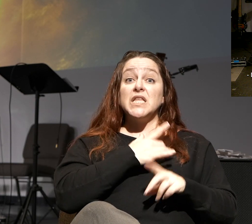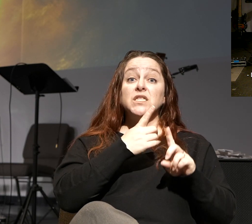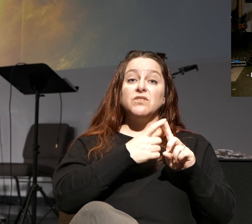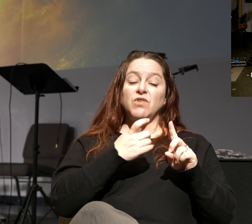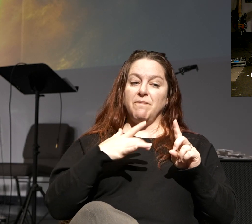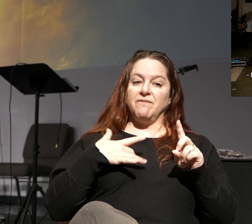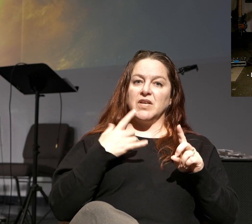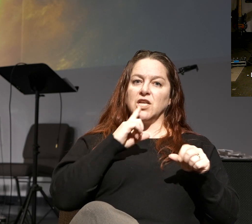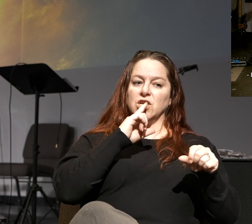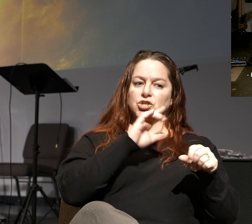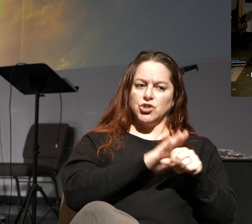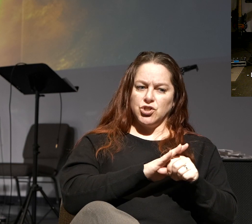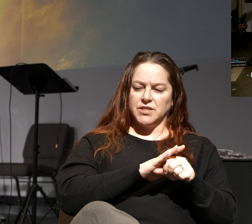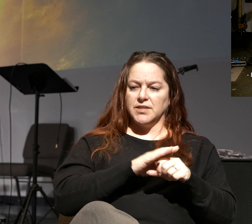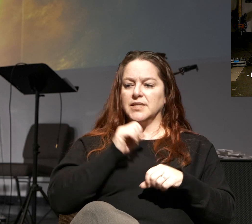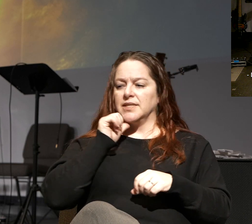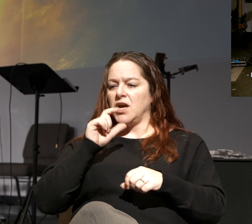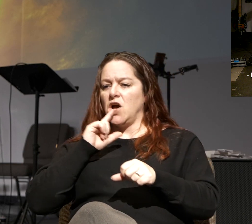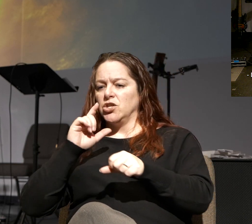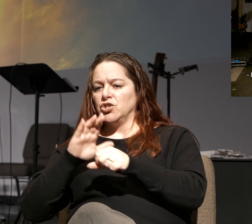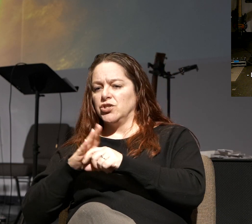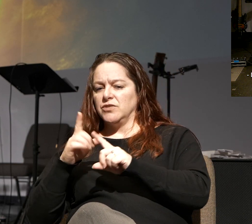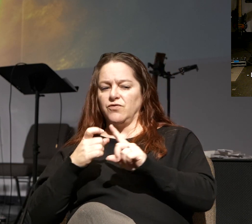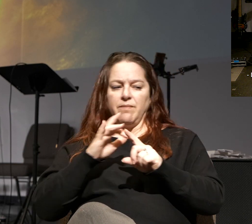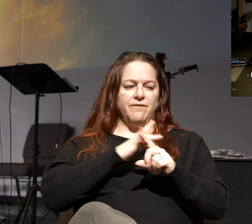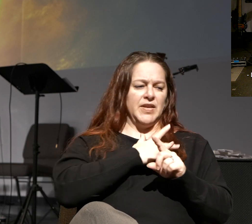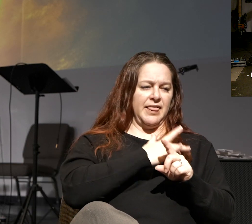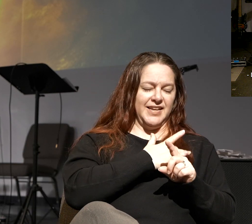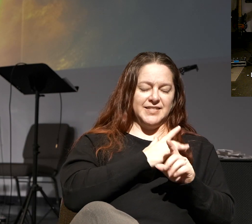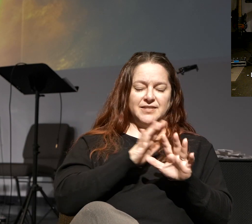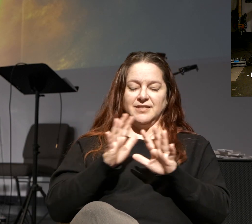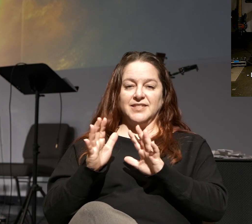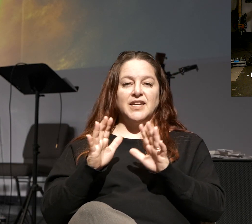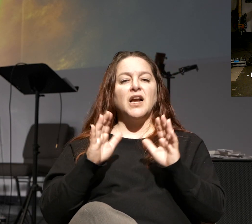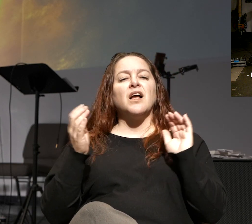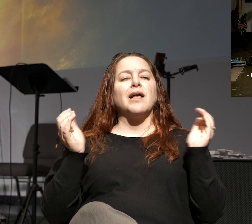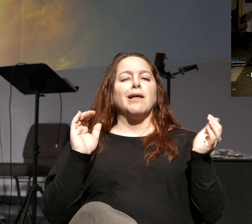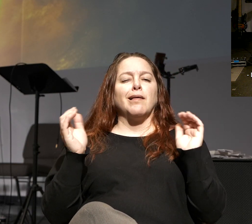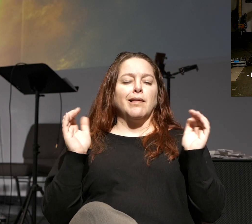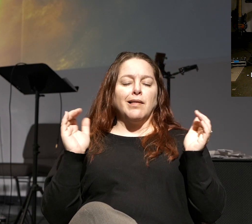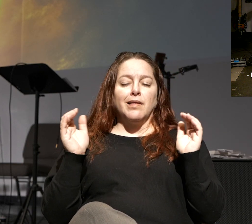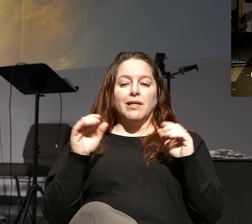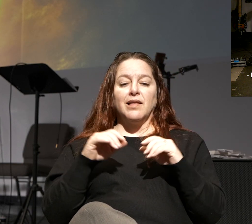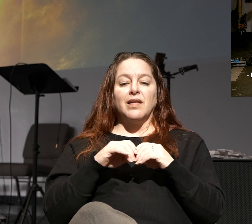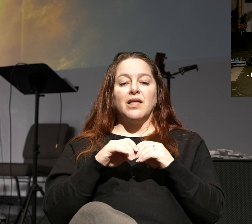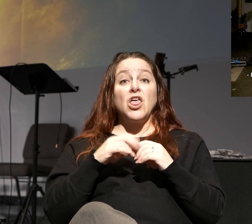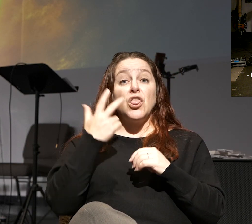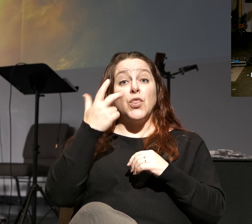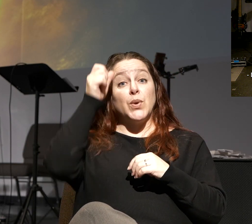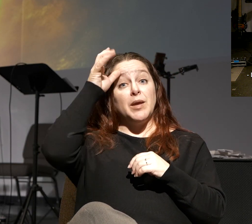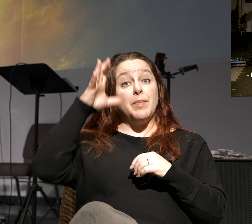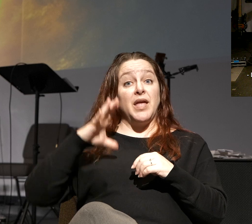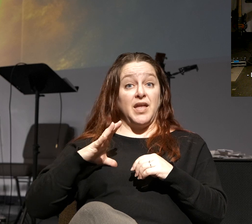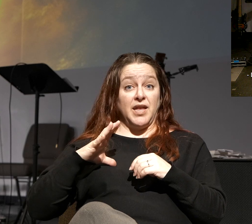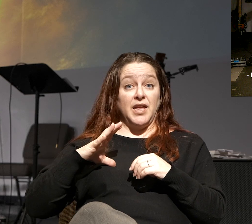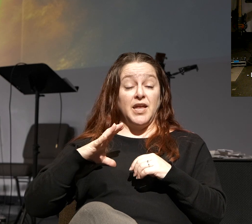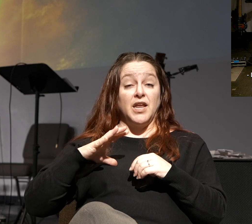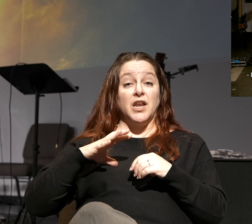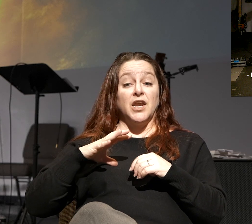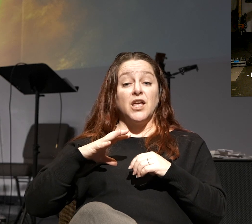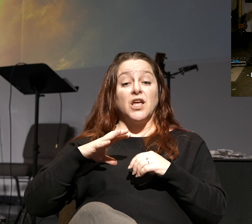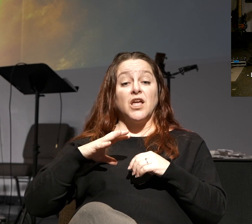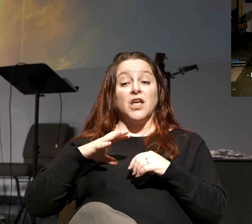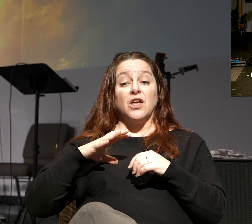assurance, not assurance from feelings. So, here's the analogy. Imagine three men walking in